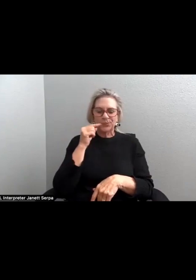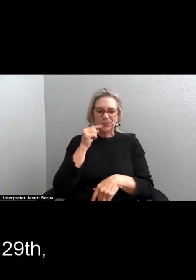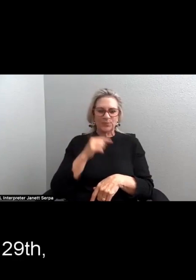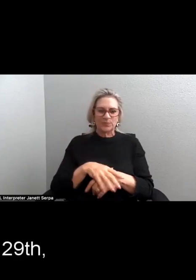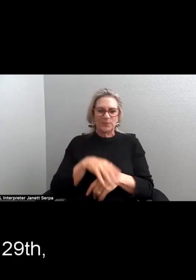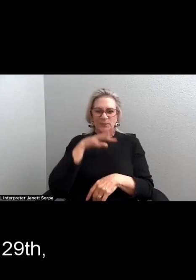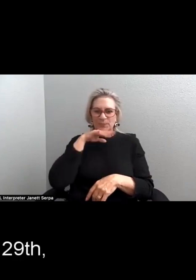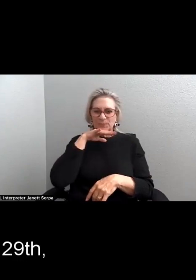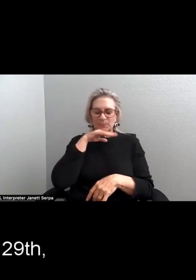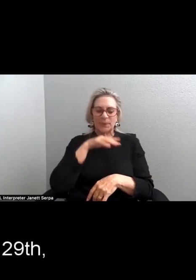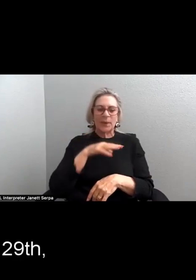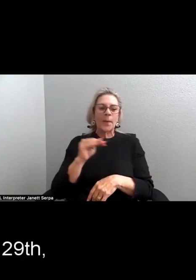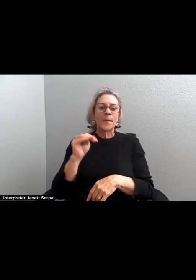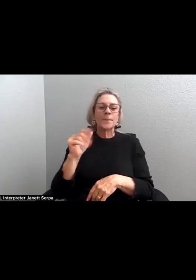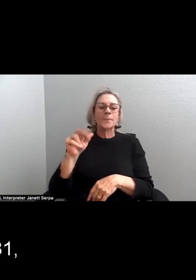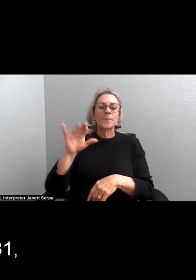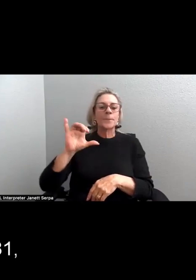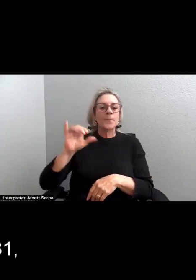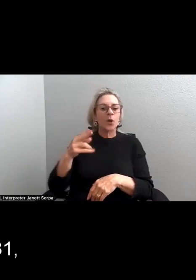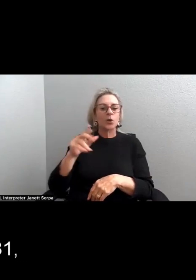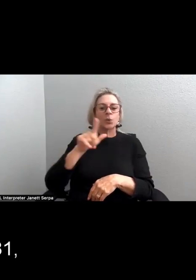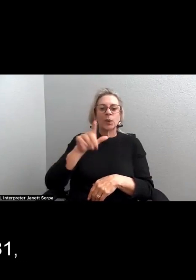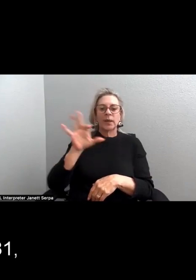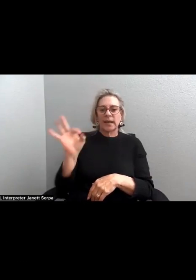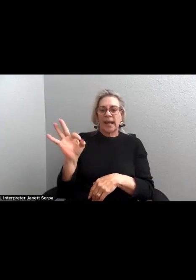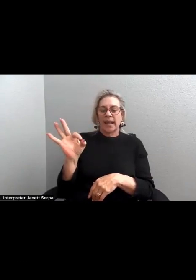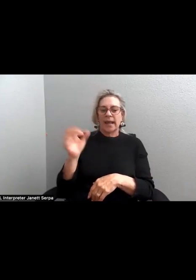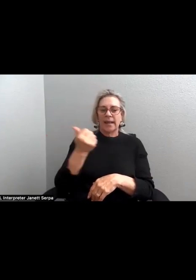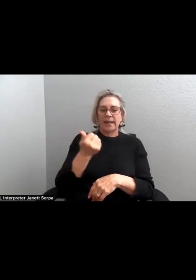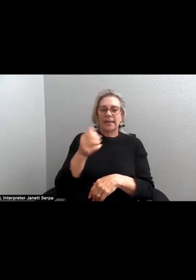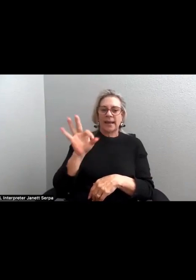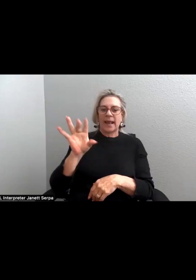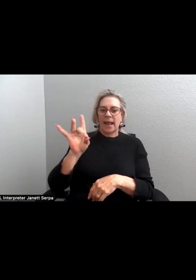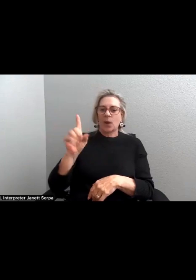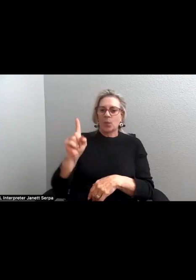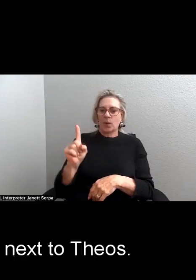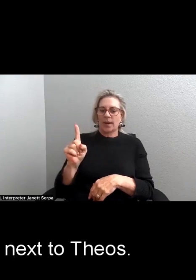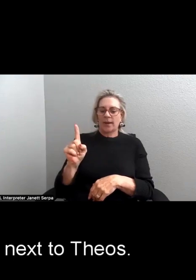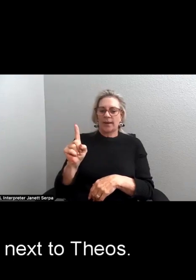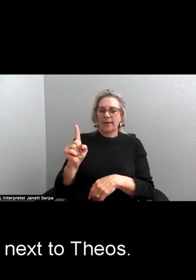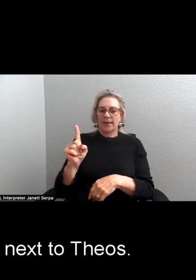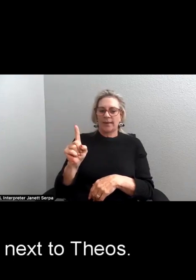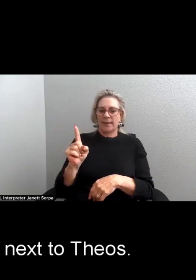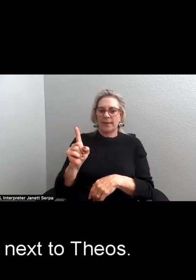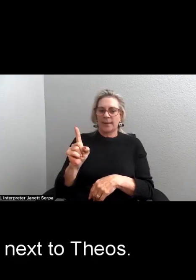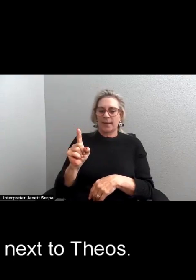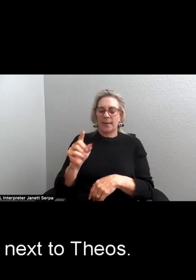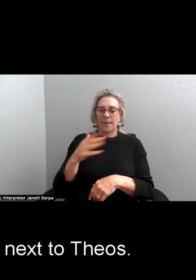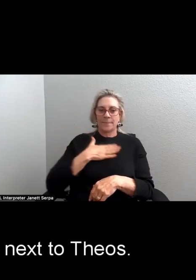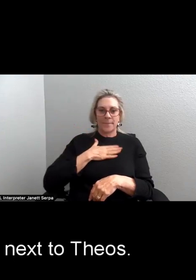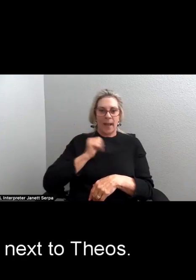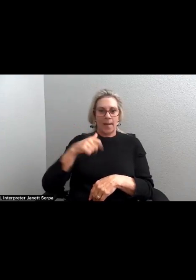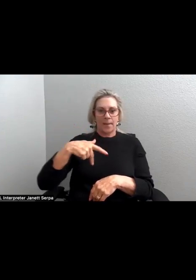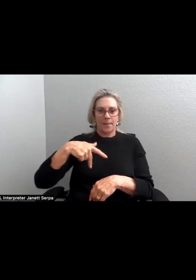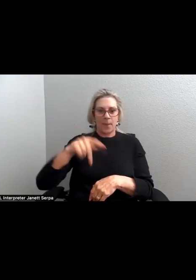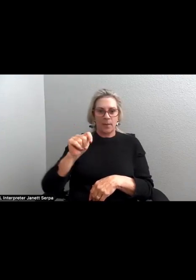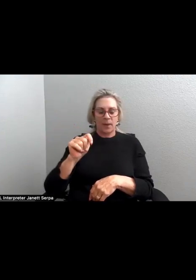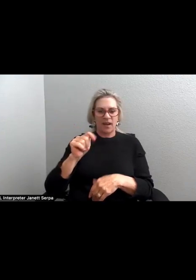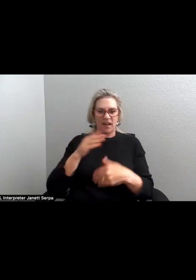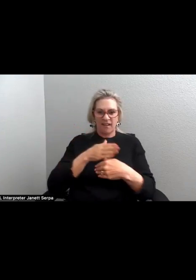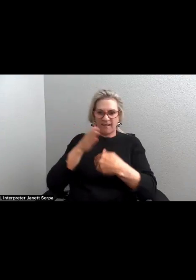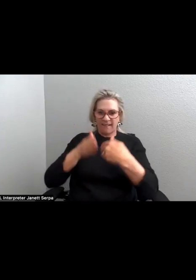March 29th, 1981. My apartment is next to Theo's.